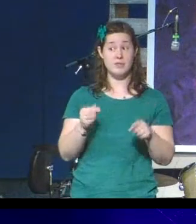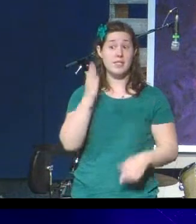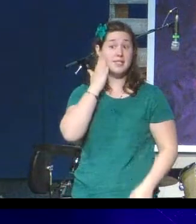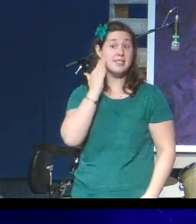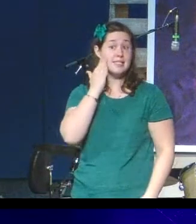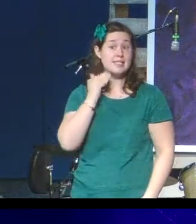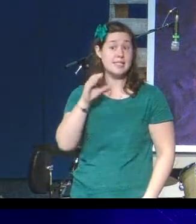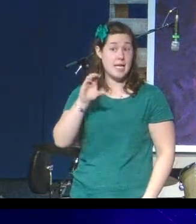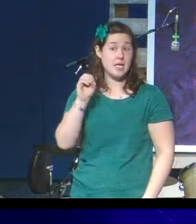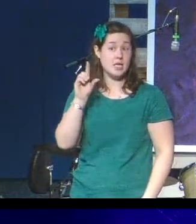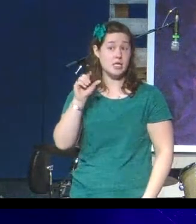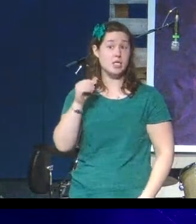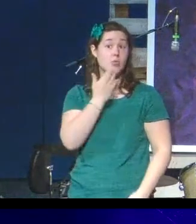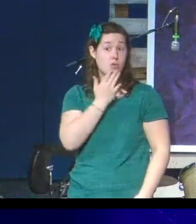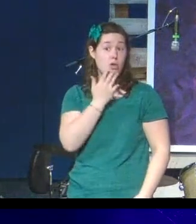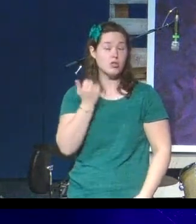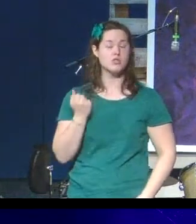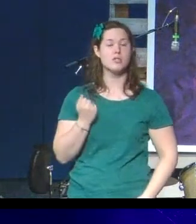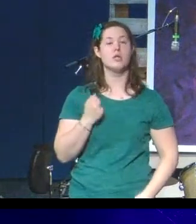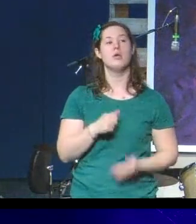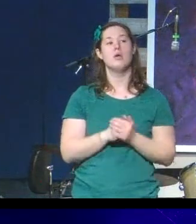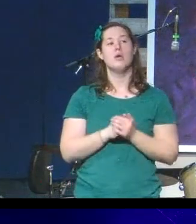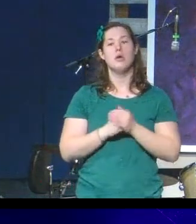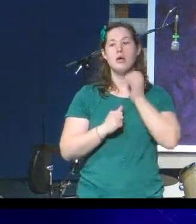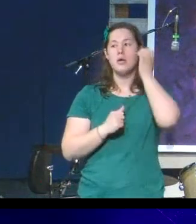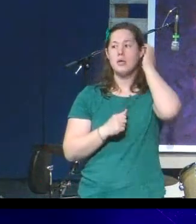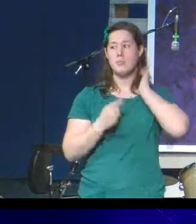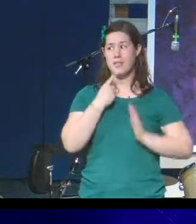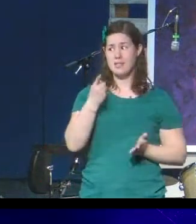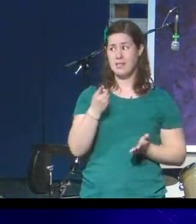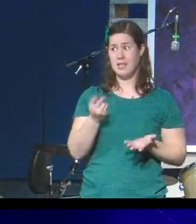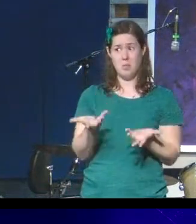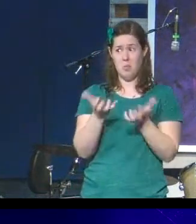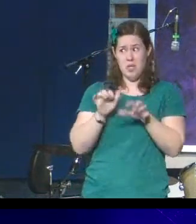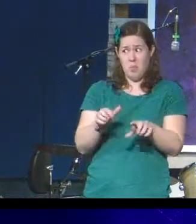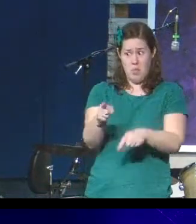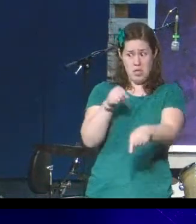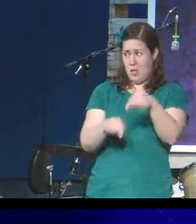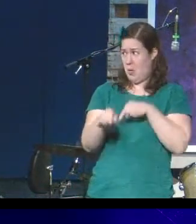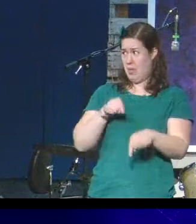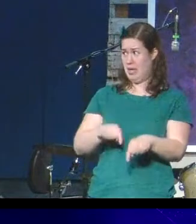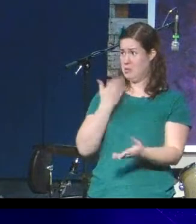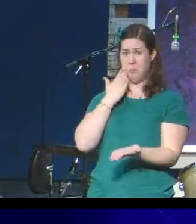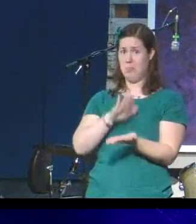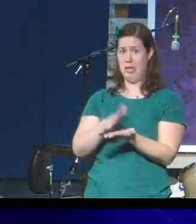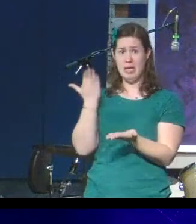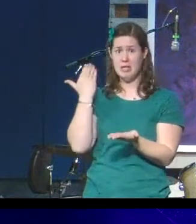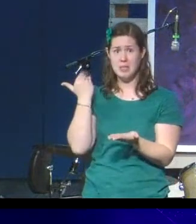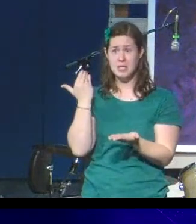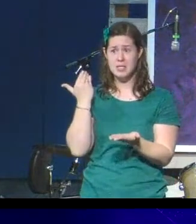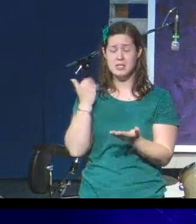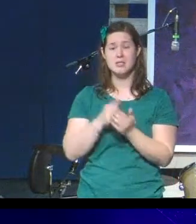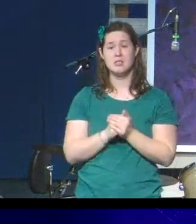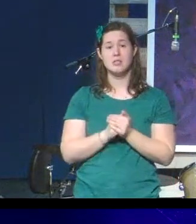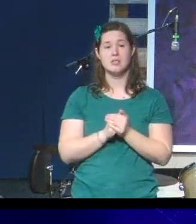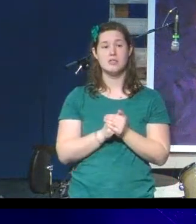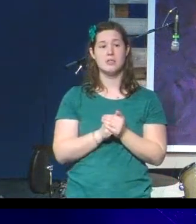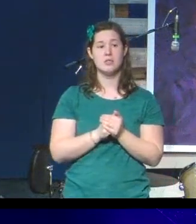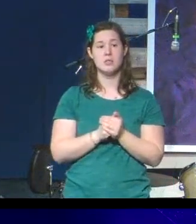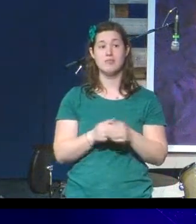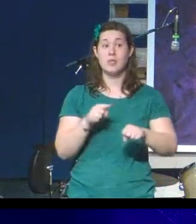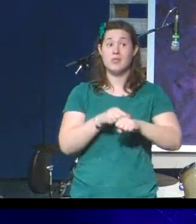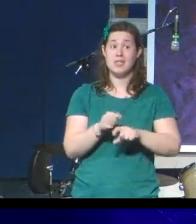In times of stress, our default can be to go back to what we knew or what we thought we knew. Or at the very least,